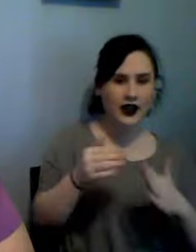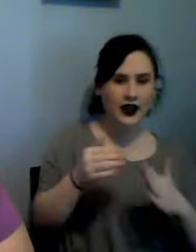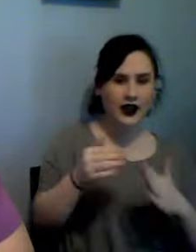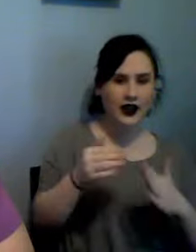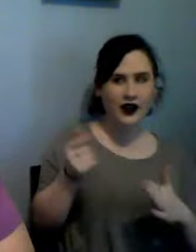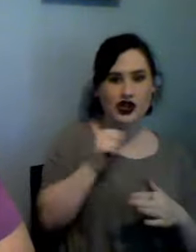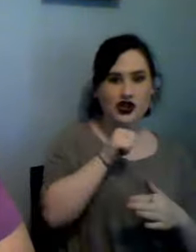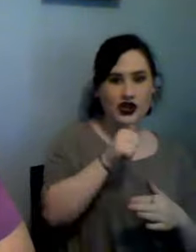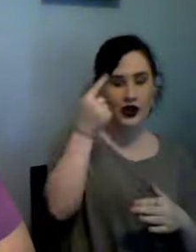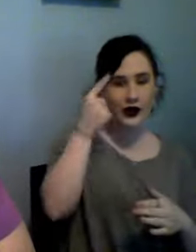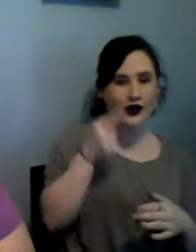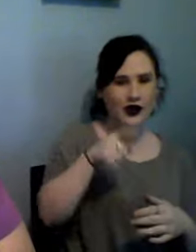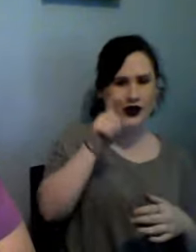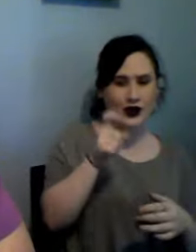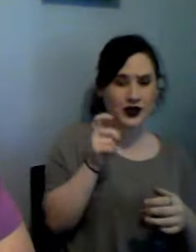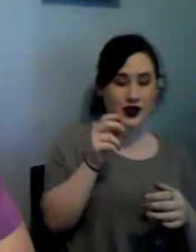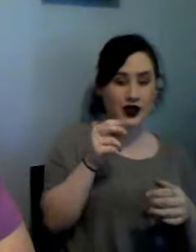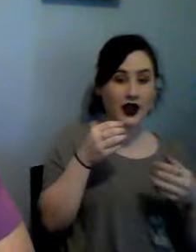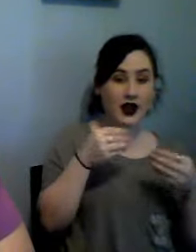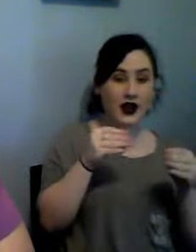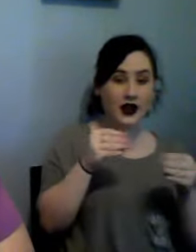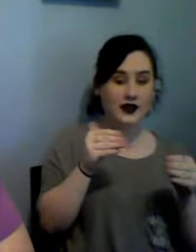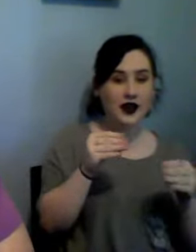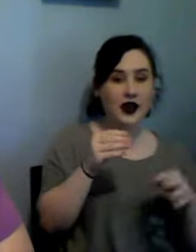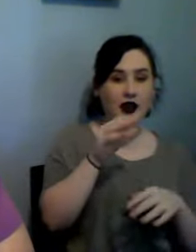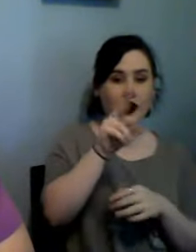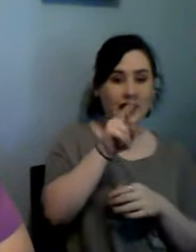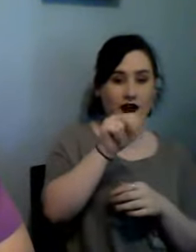or steam cleaner if you're not going to carry the parts in your store